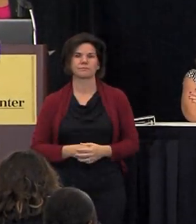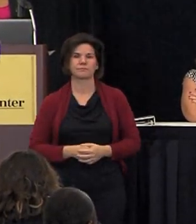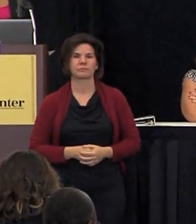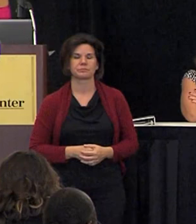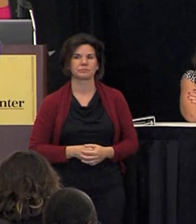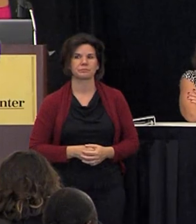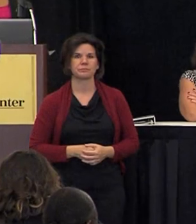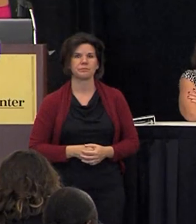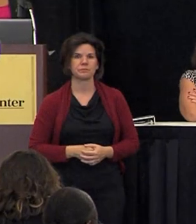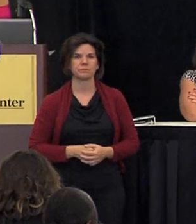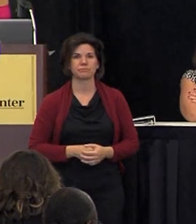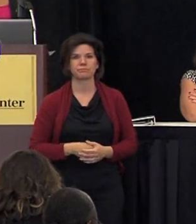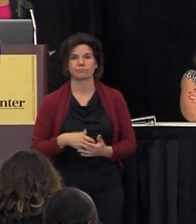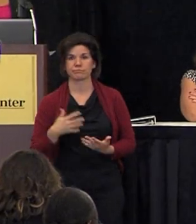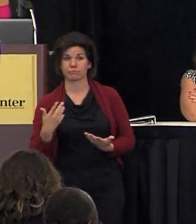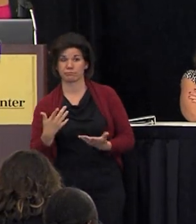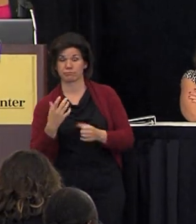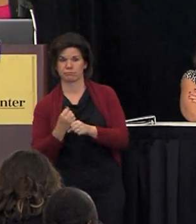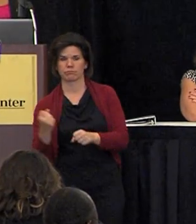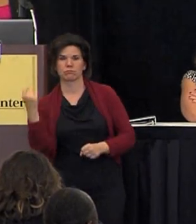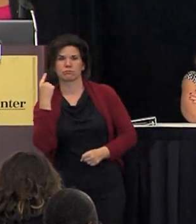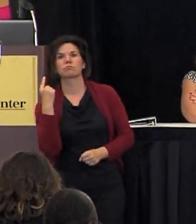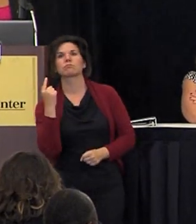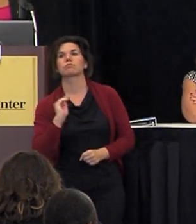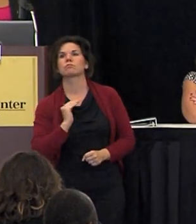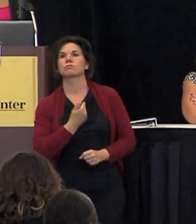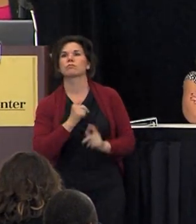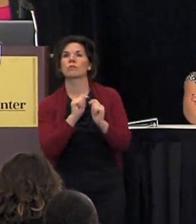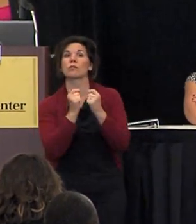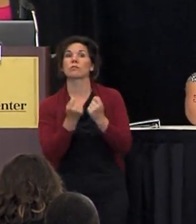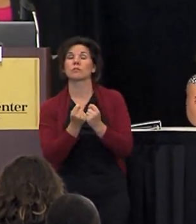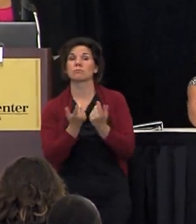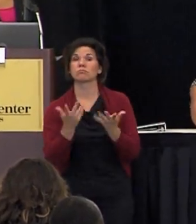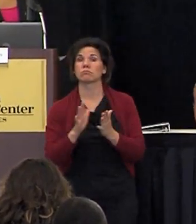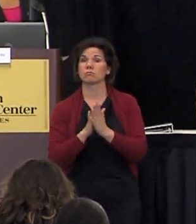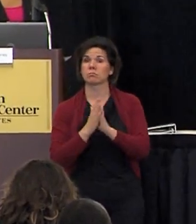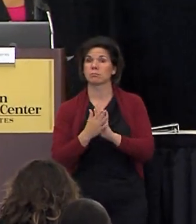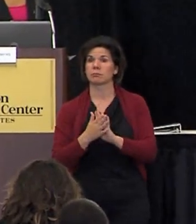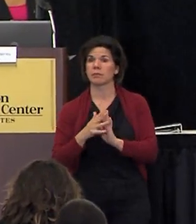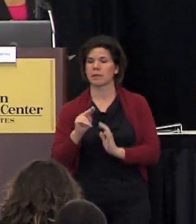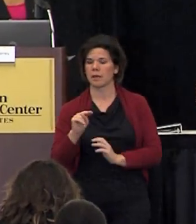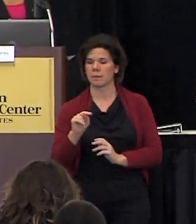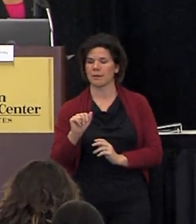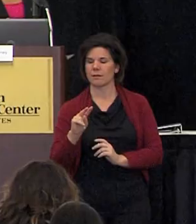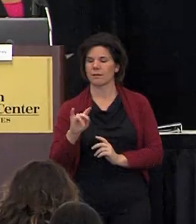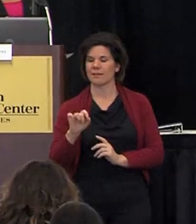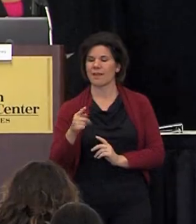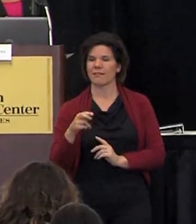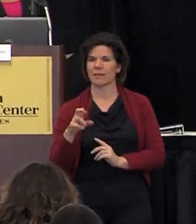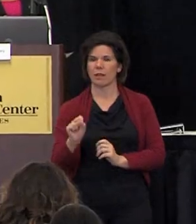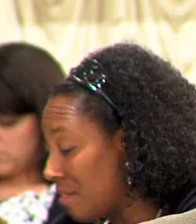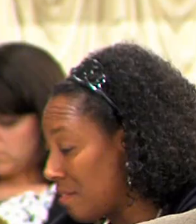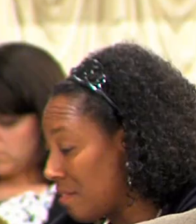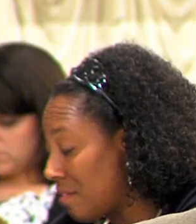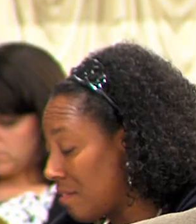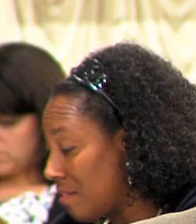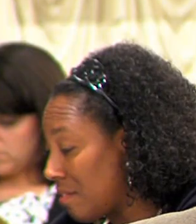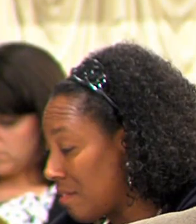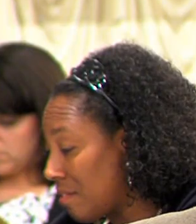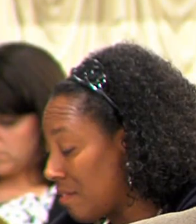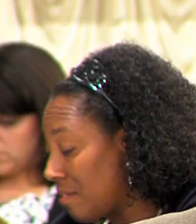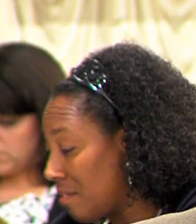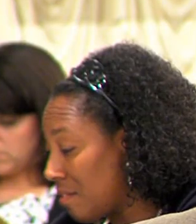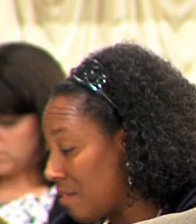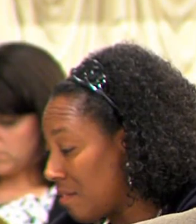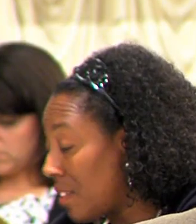last year our team had become navigators under the affordable care act and